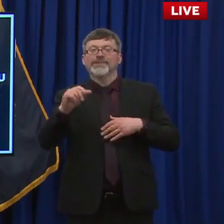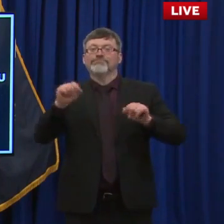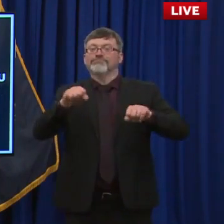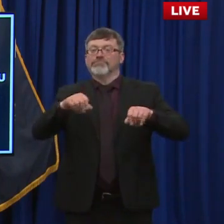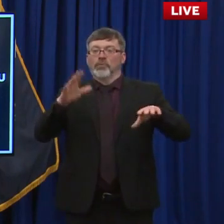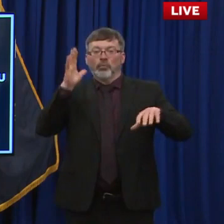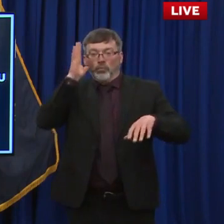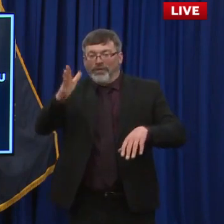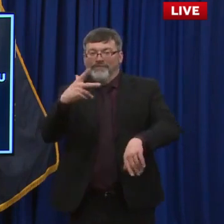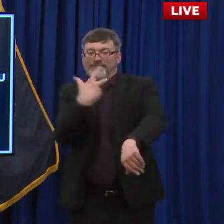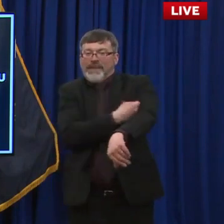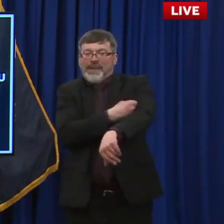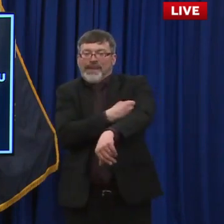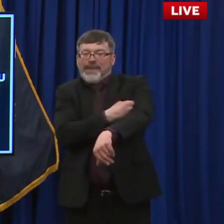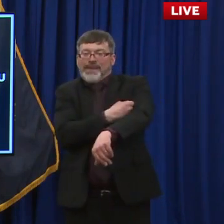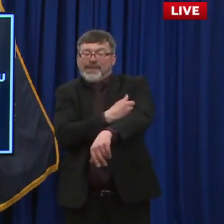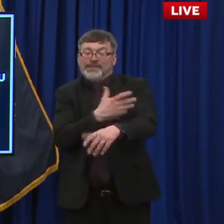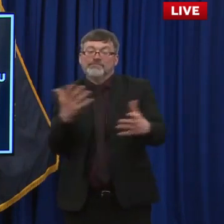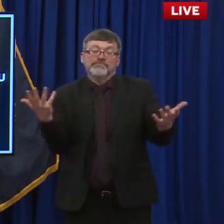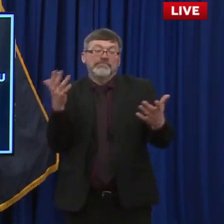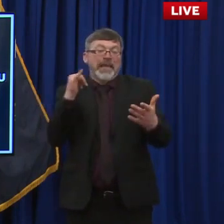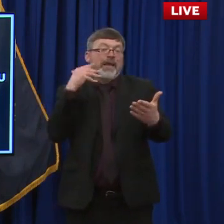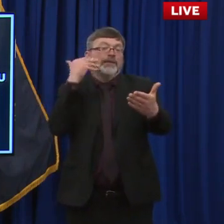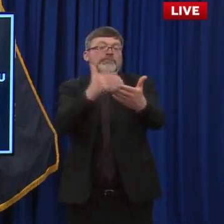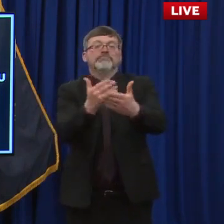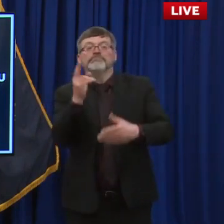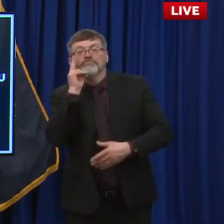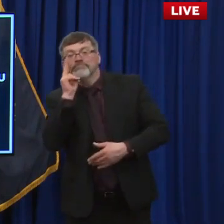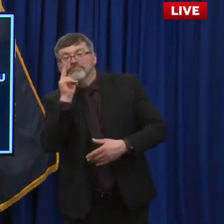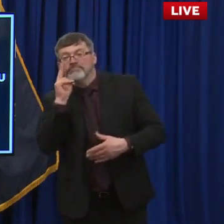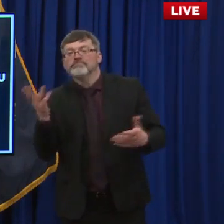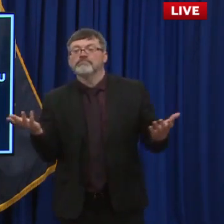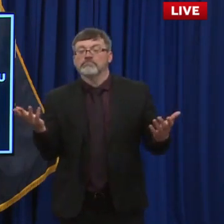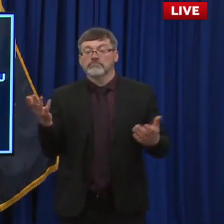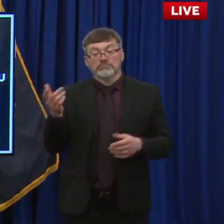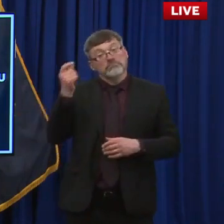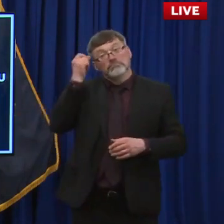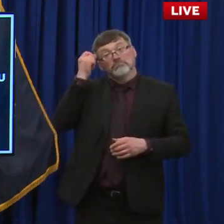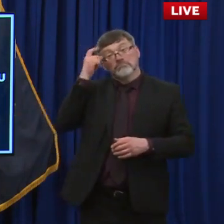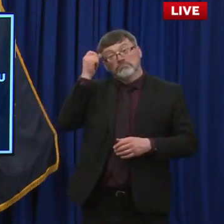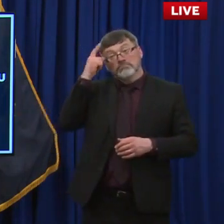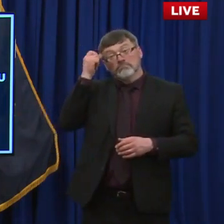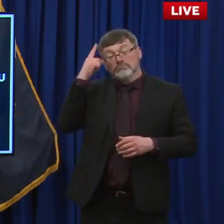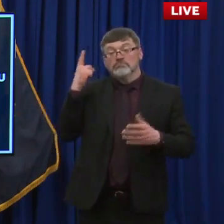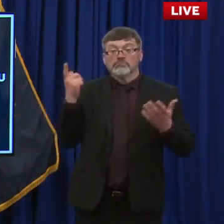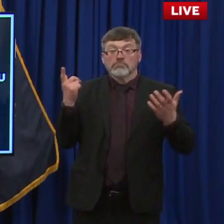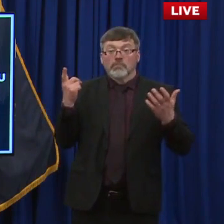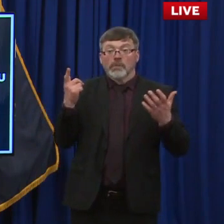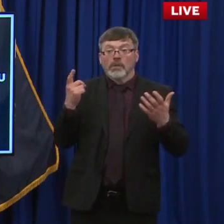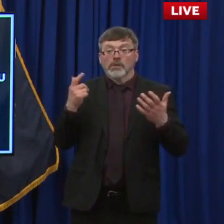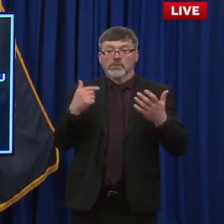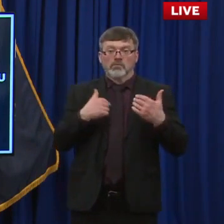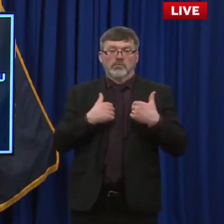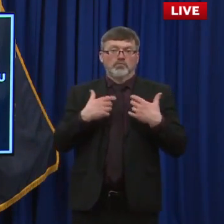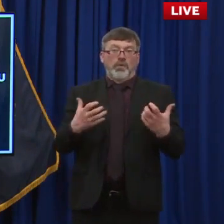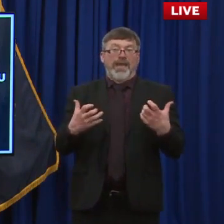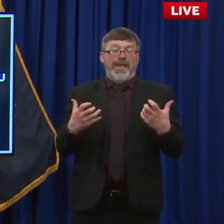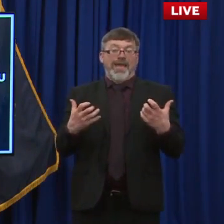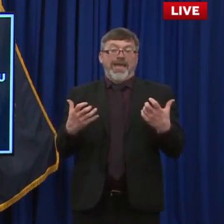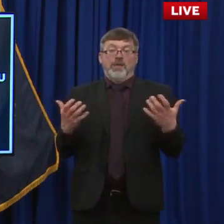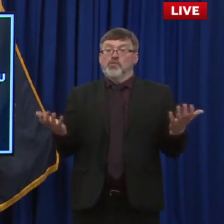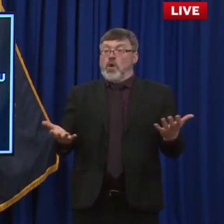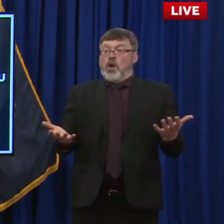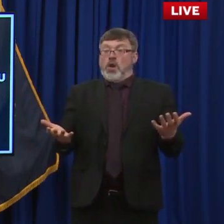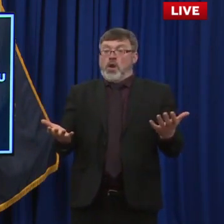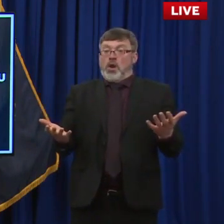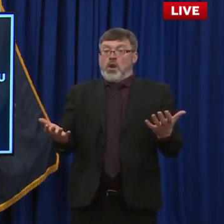we're gonna make the end of May per se, but I think the whole point is everyone should, um, kind of be registered at least in the system there or their respective